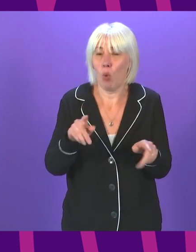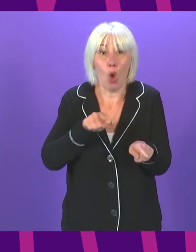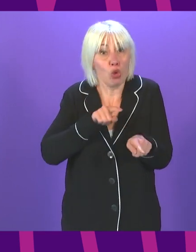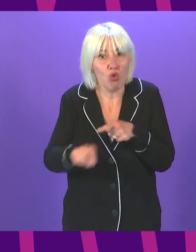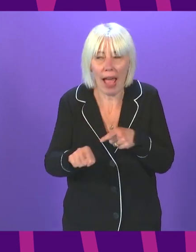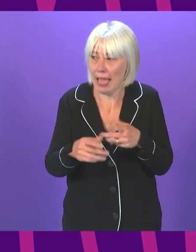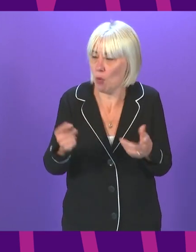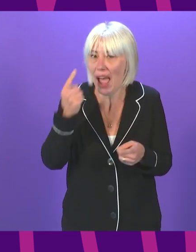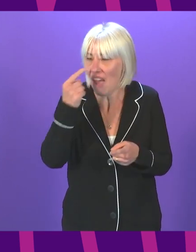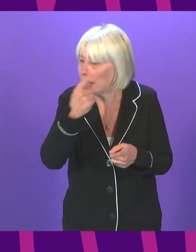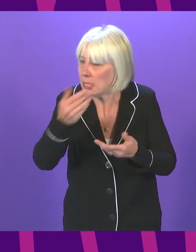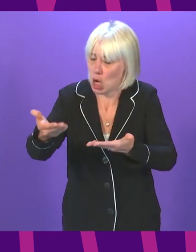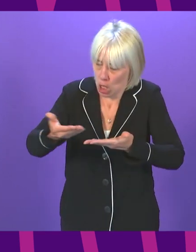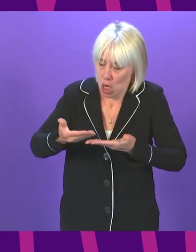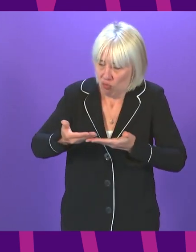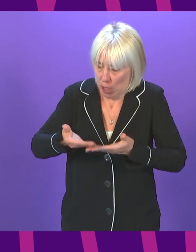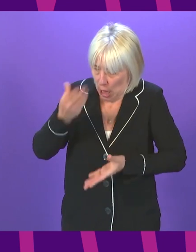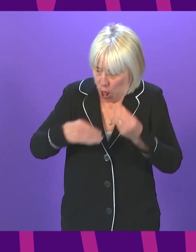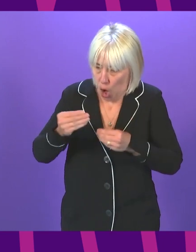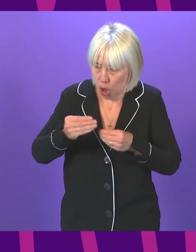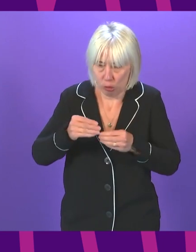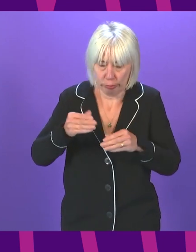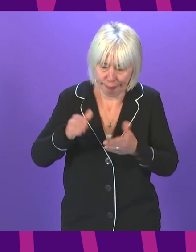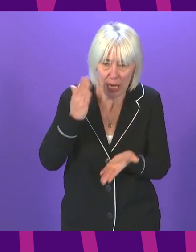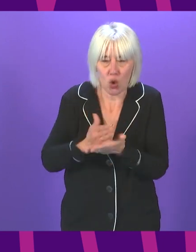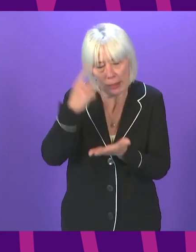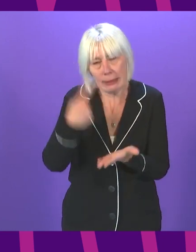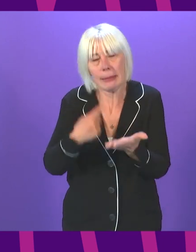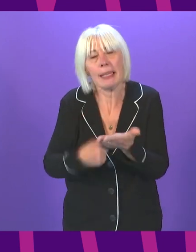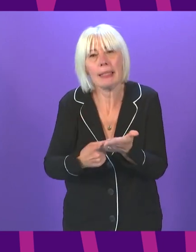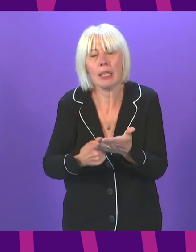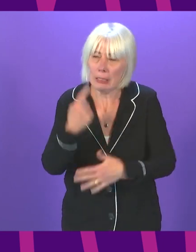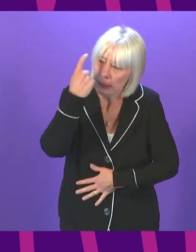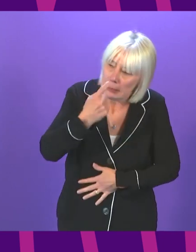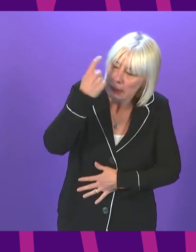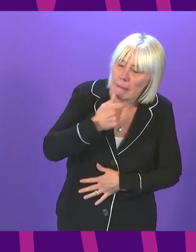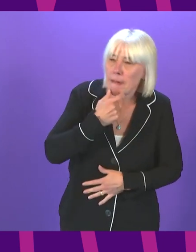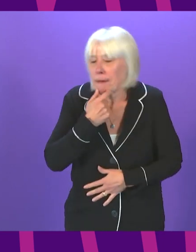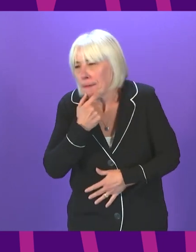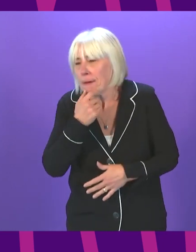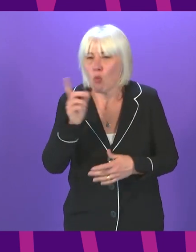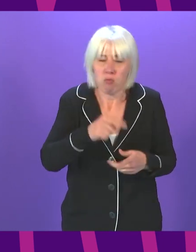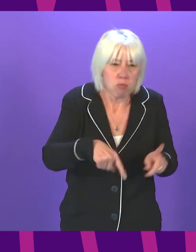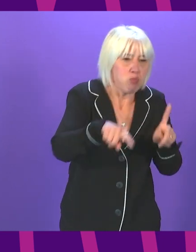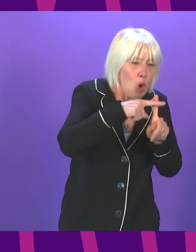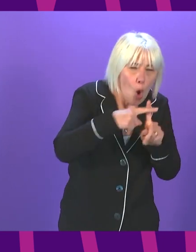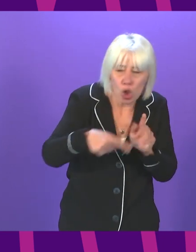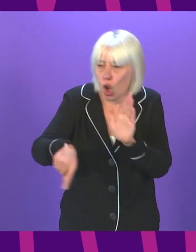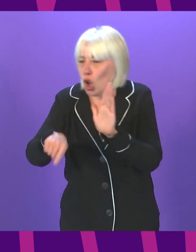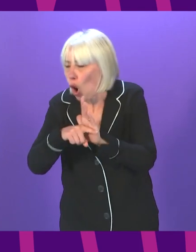assess the evidence, to learn as we go, and to make sure we are carefully considering all of the pros and cons of every particular